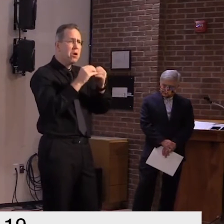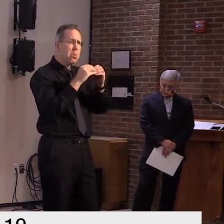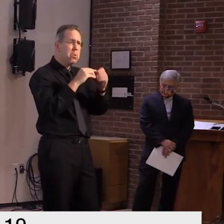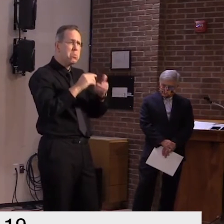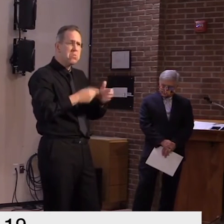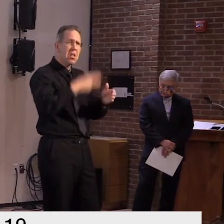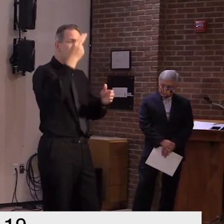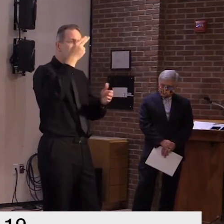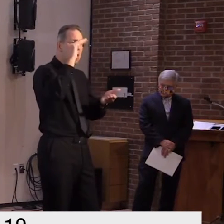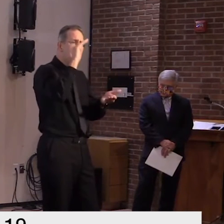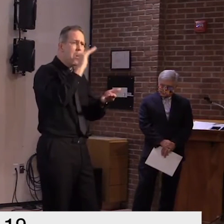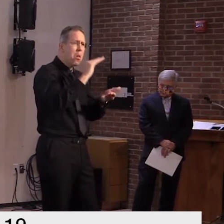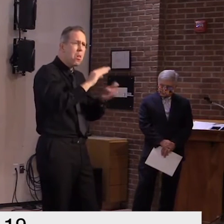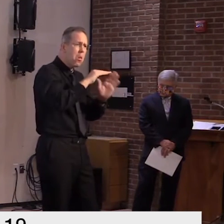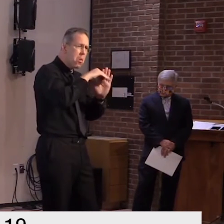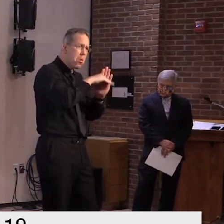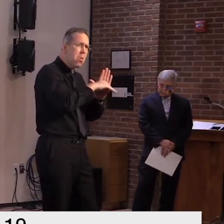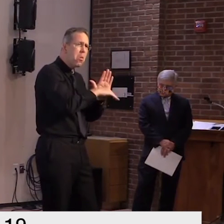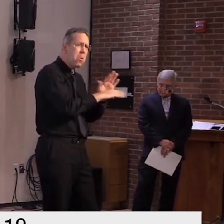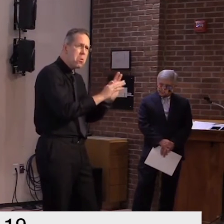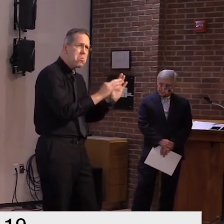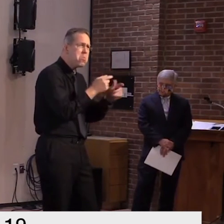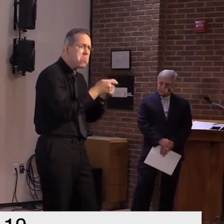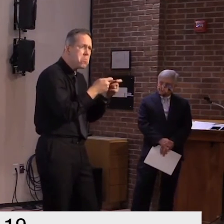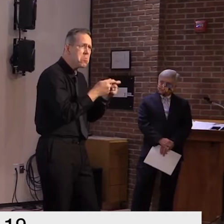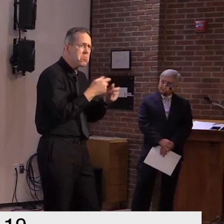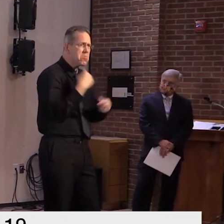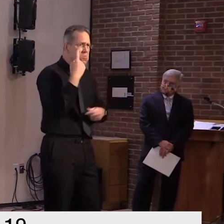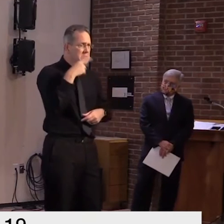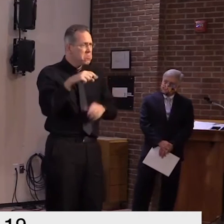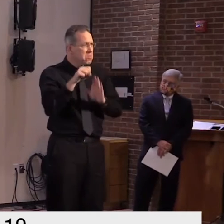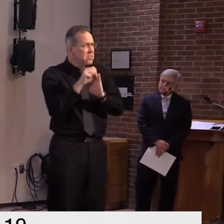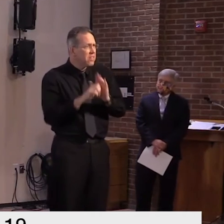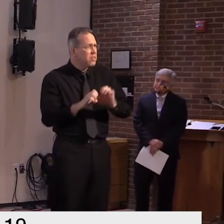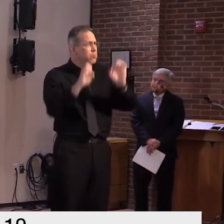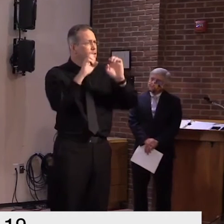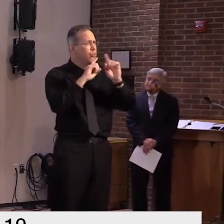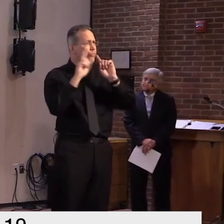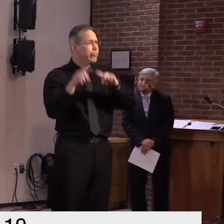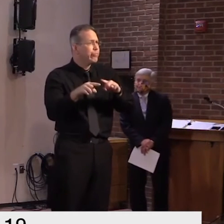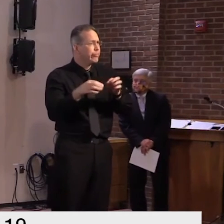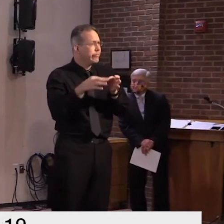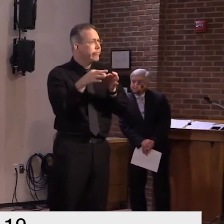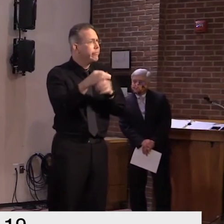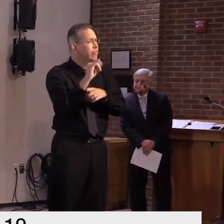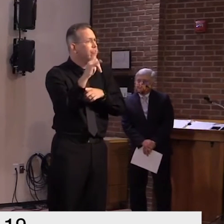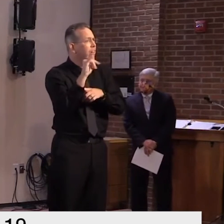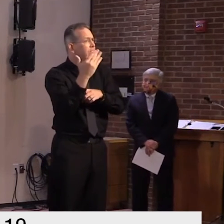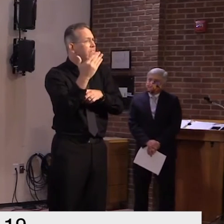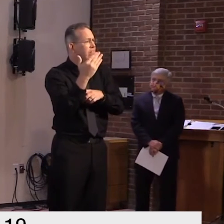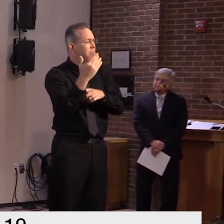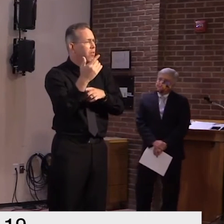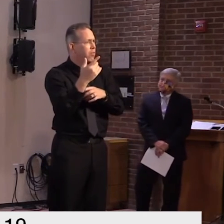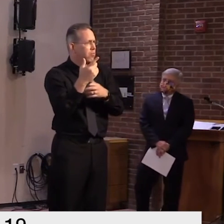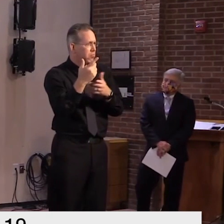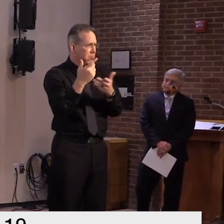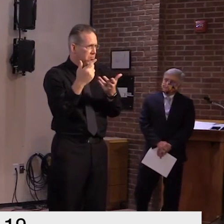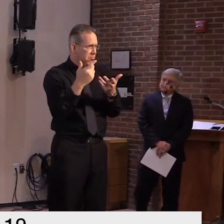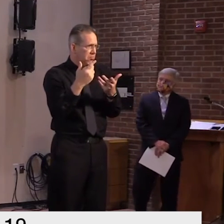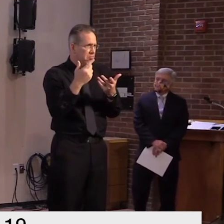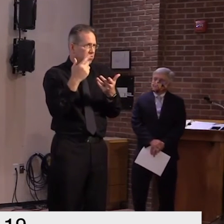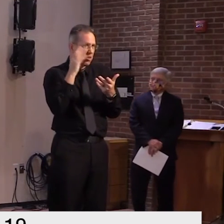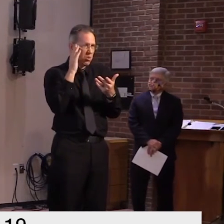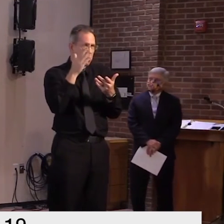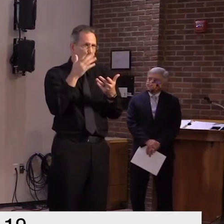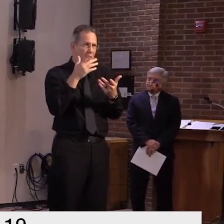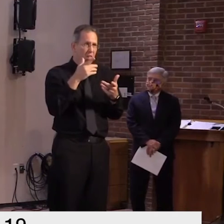and i wish i could come up with a better way of saying this but on the warm footing you are now as you respond to it do you anticipate that easing off as